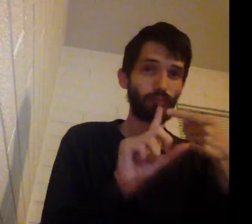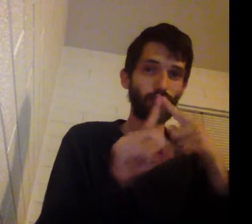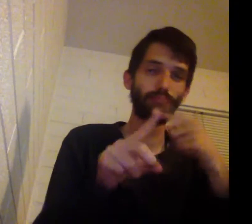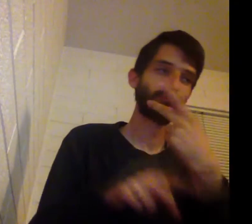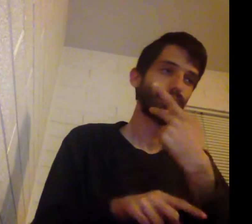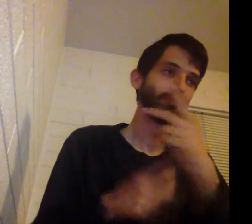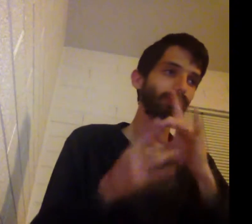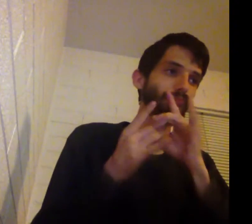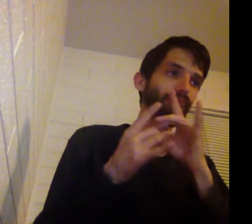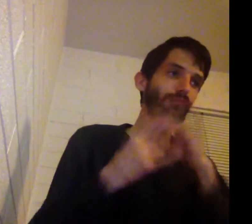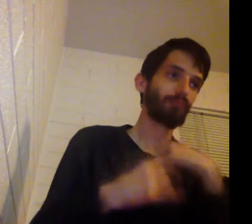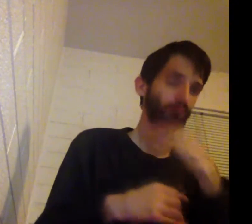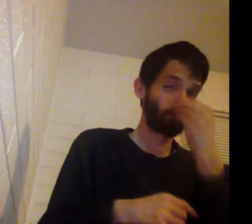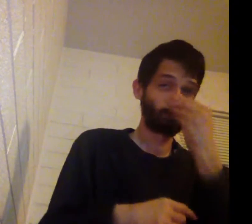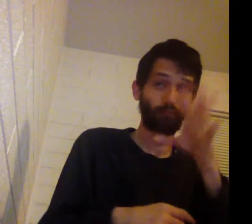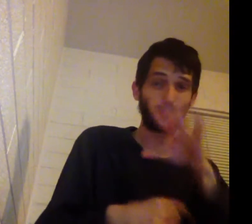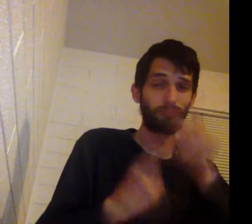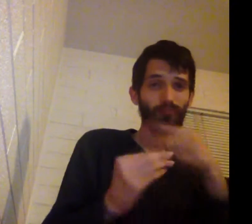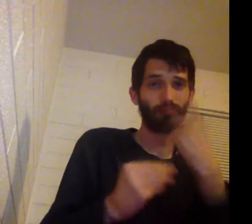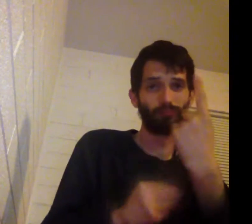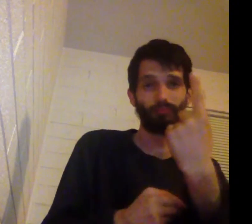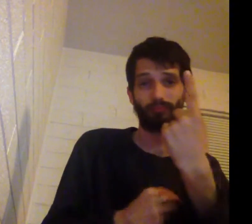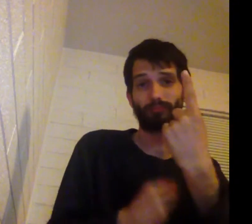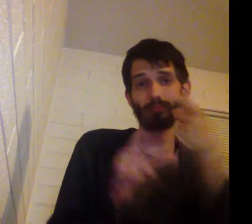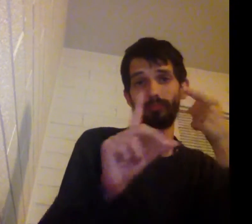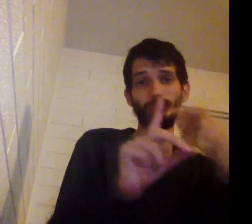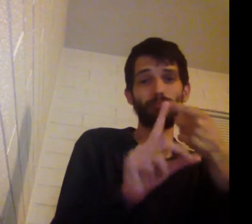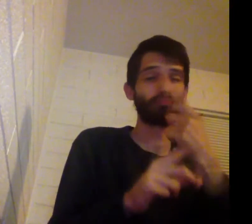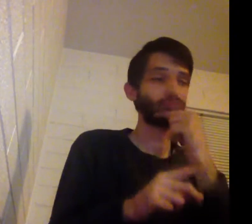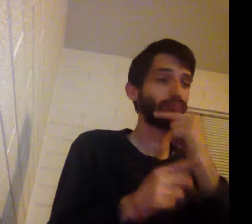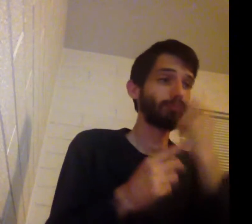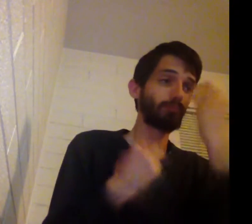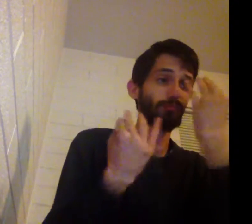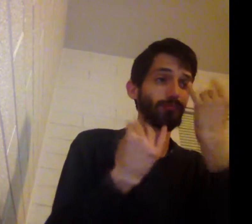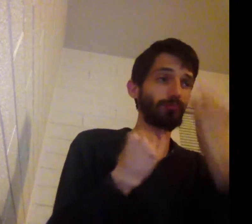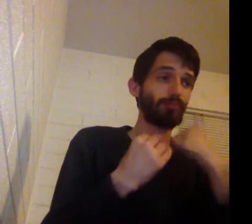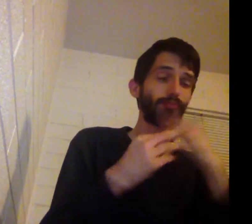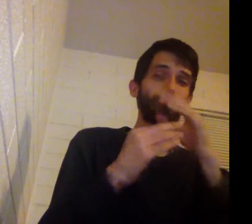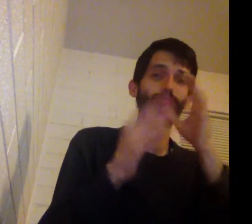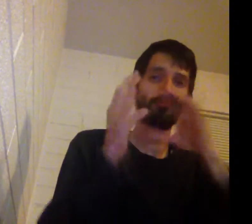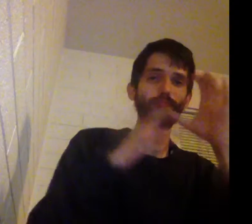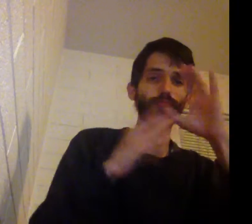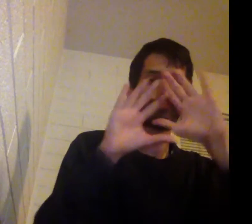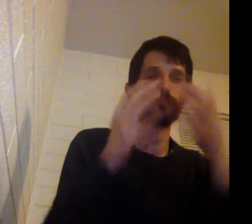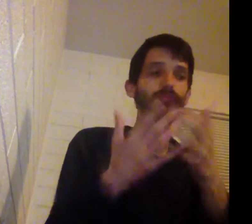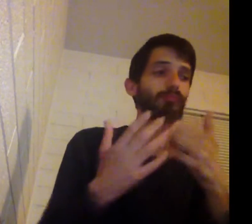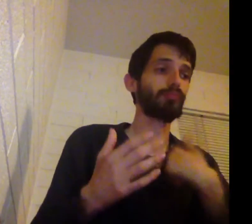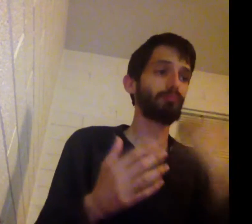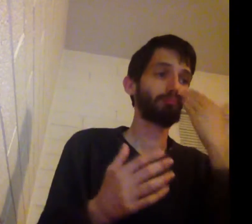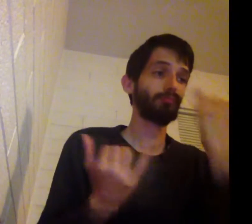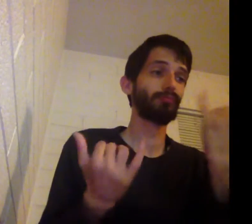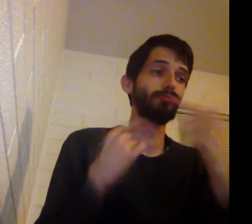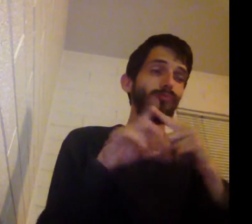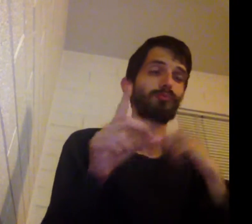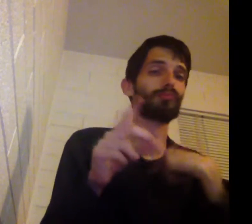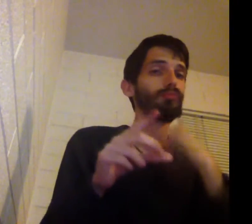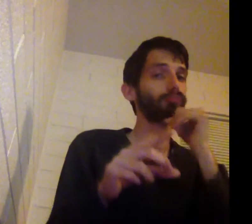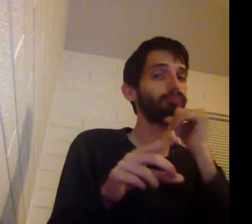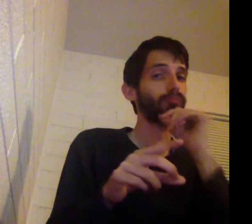Who cares if you're all I think about, I've searched the world And I know now it ain't right if you ain't lost your mind